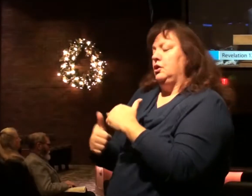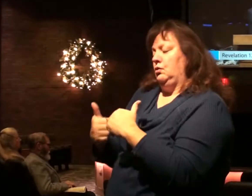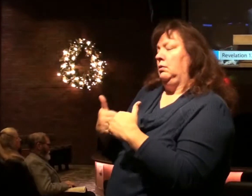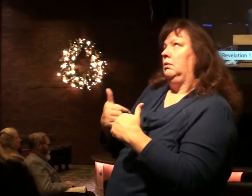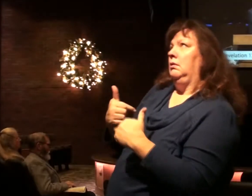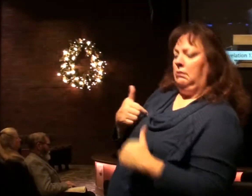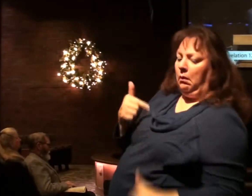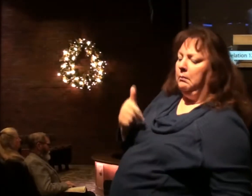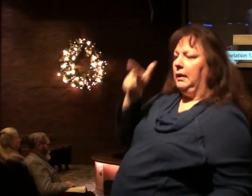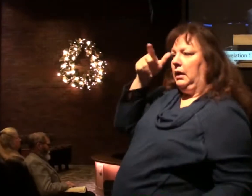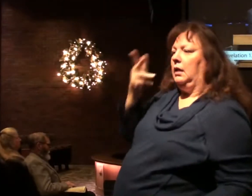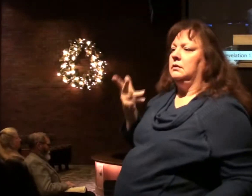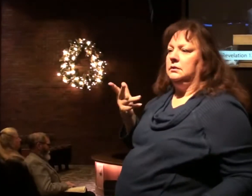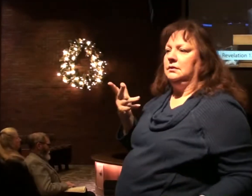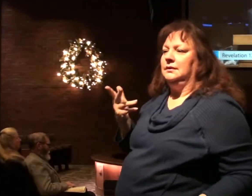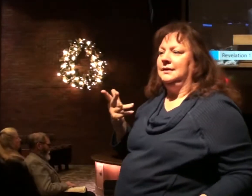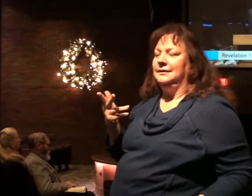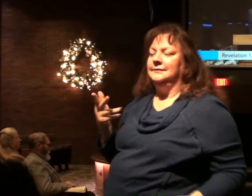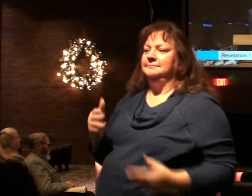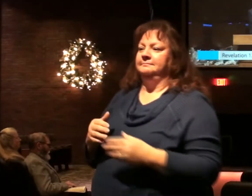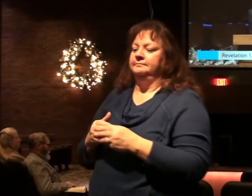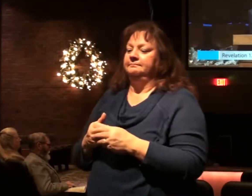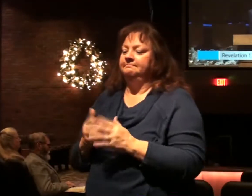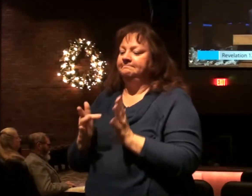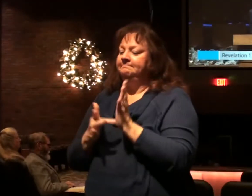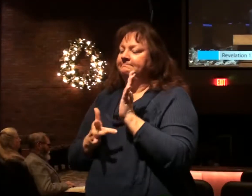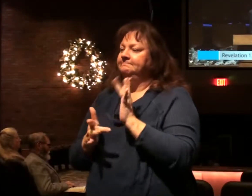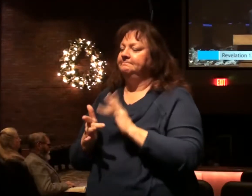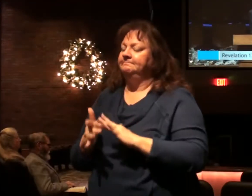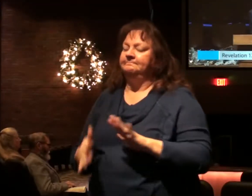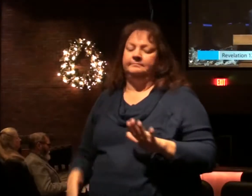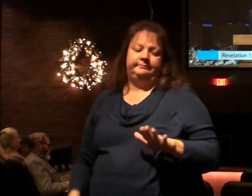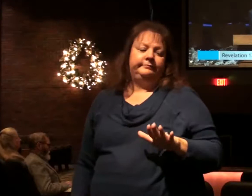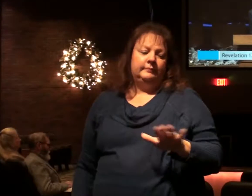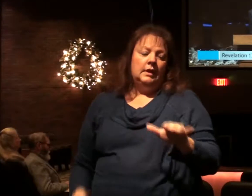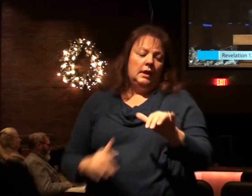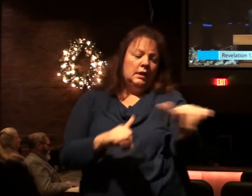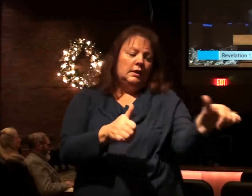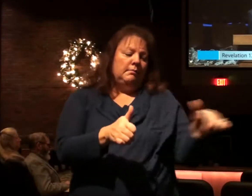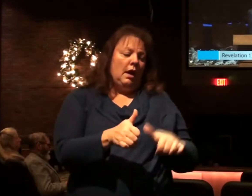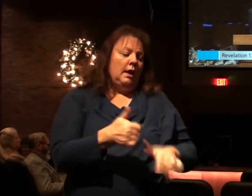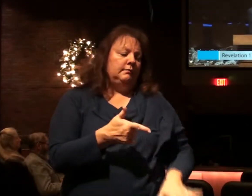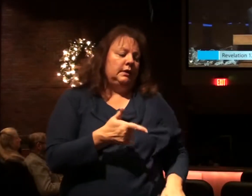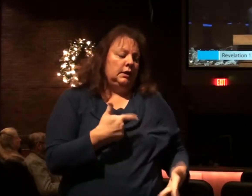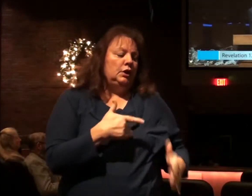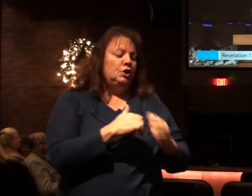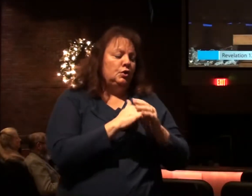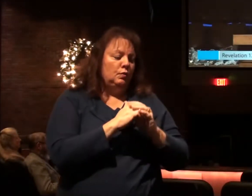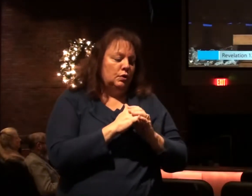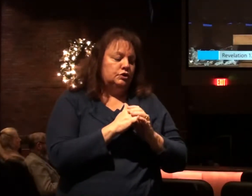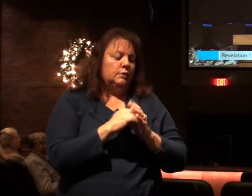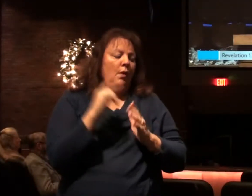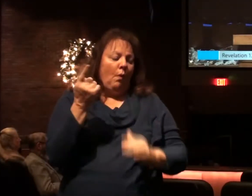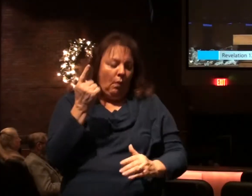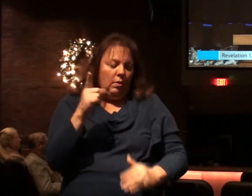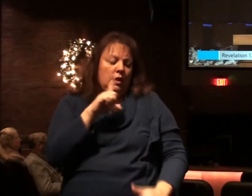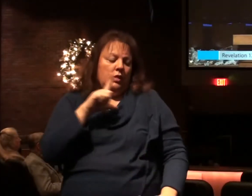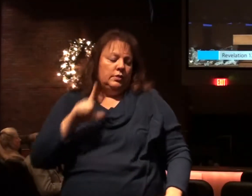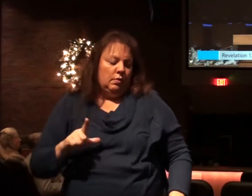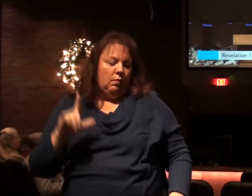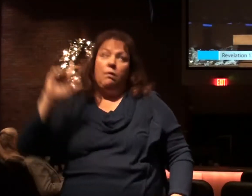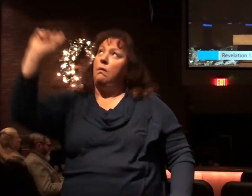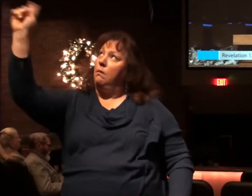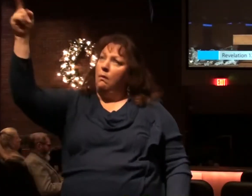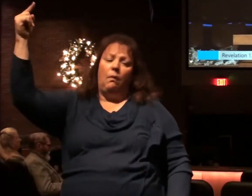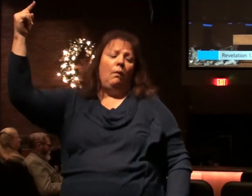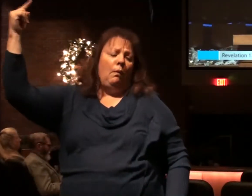Satan's authority. Christ simply said, get behind me, Satan. You worship the Lord and him